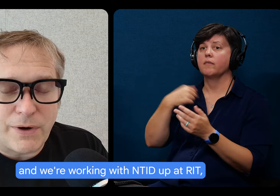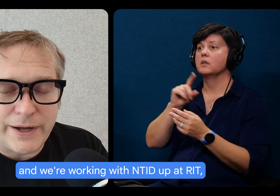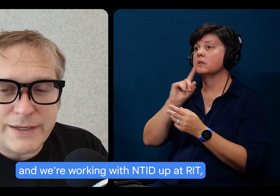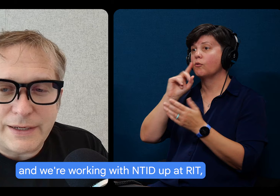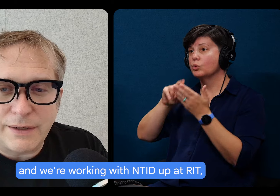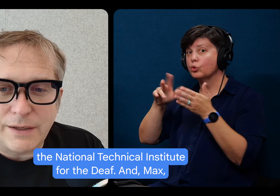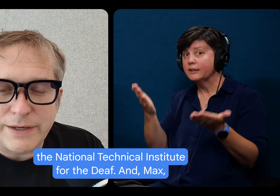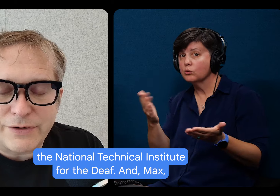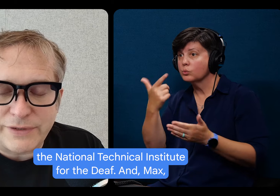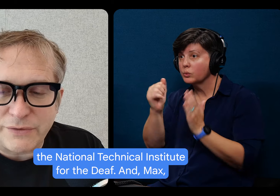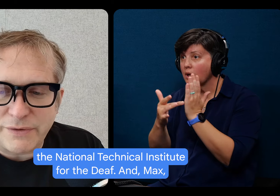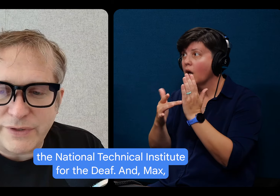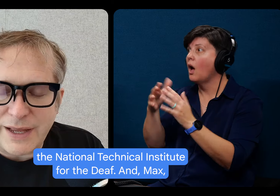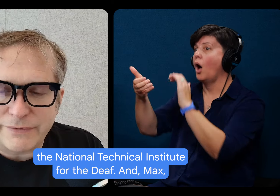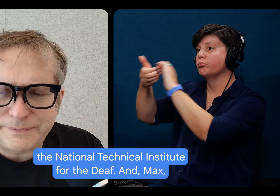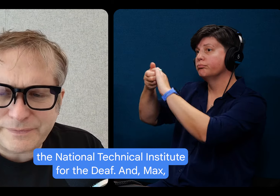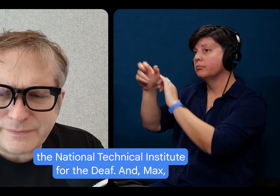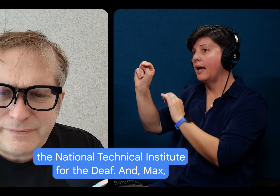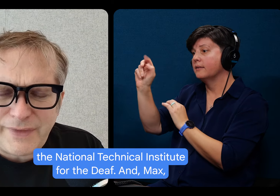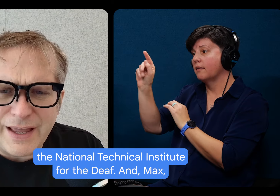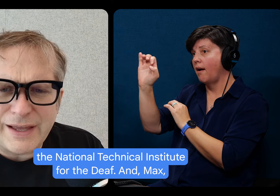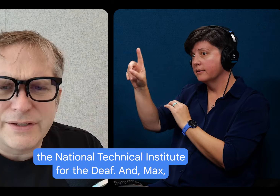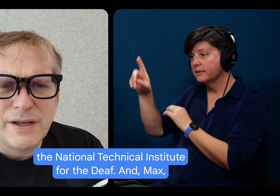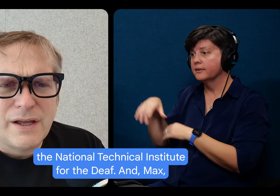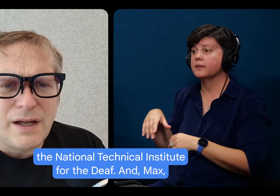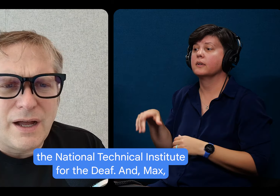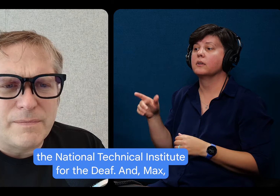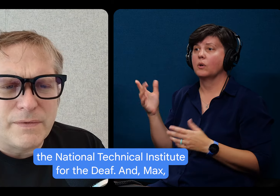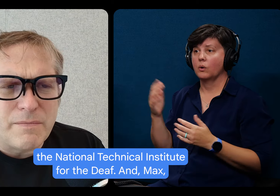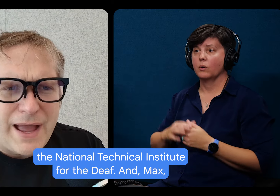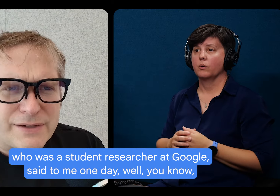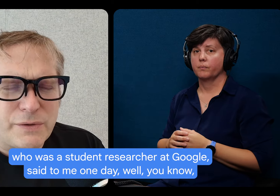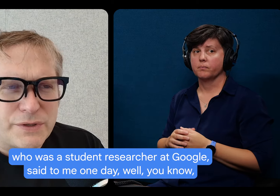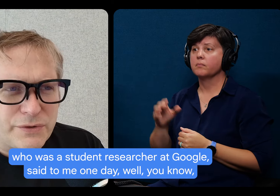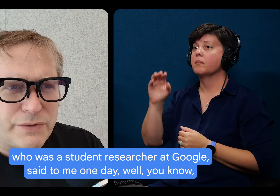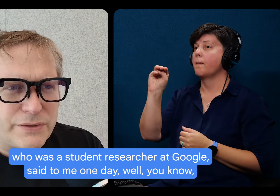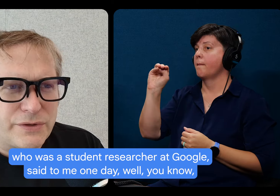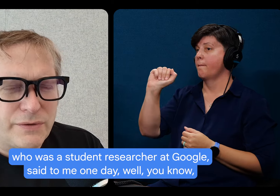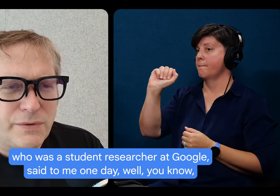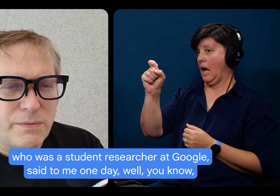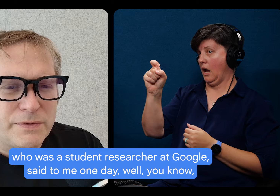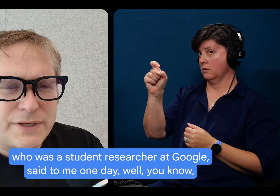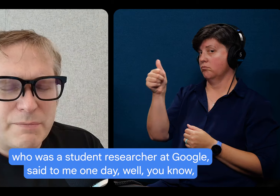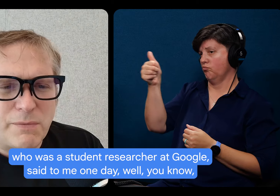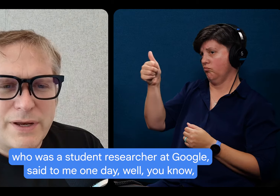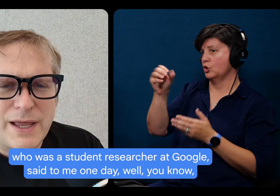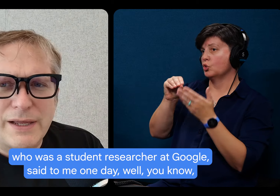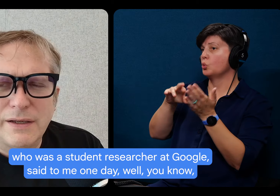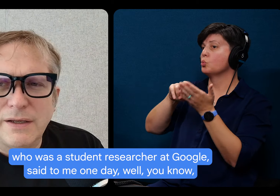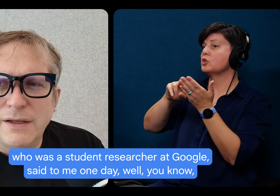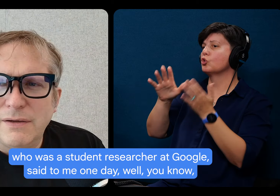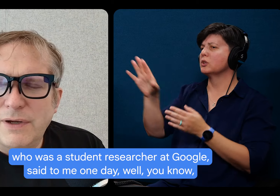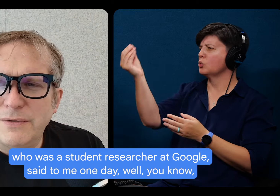up at RIT, the National Technical Institute for the Deaf. And, um, Max, who was a student researcher at Google said to me one